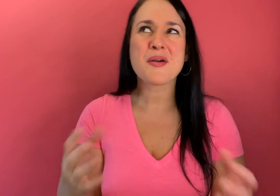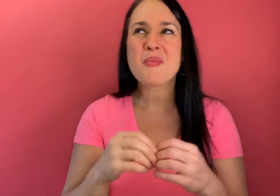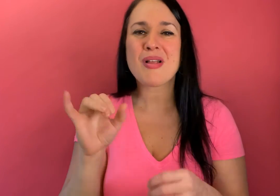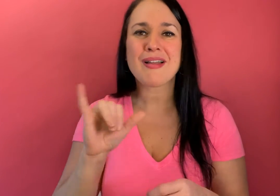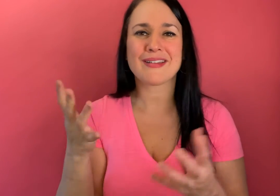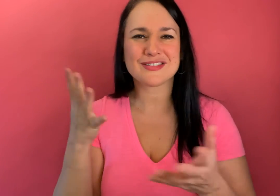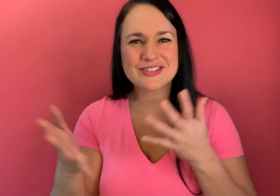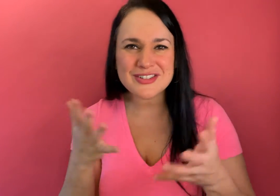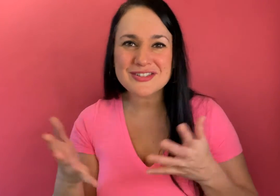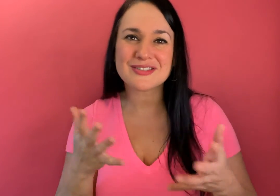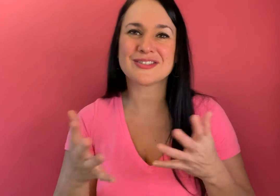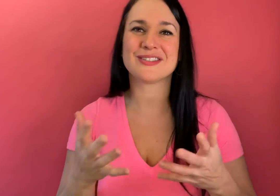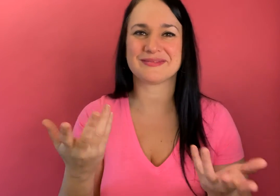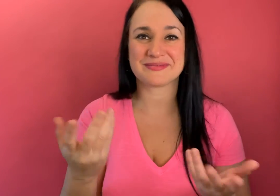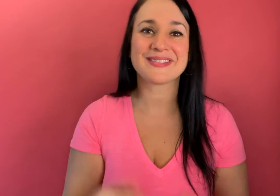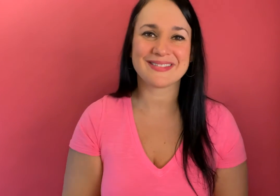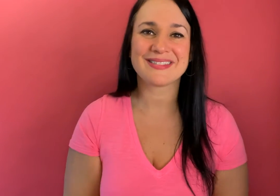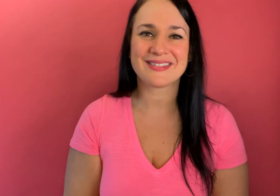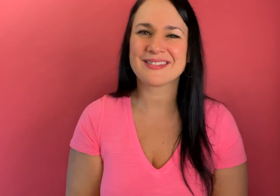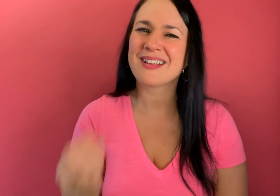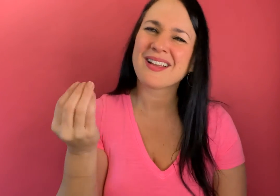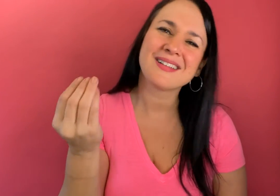it's more like a gesture or so